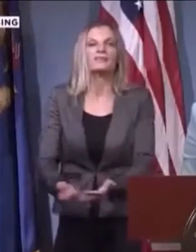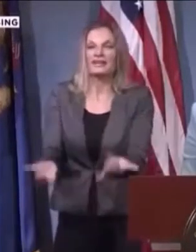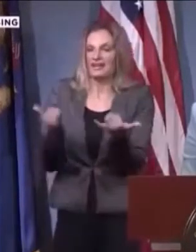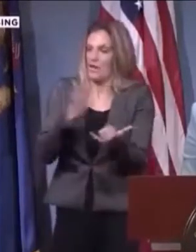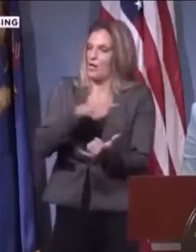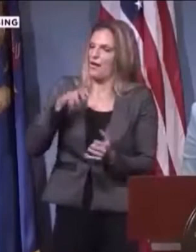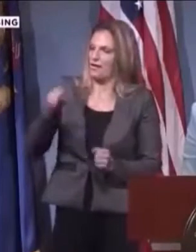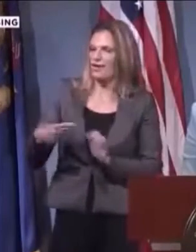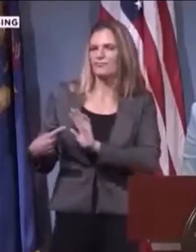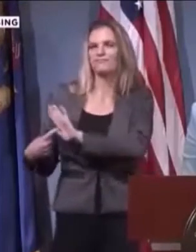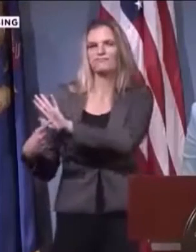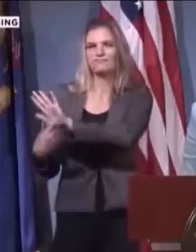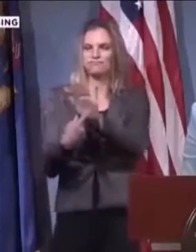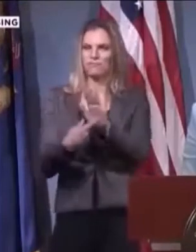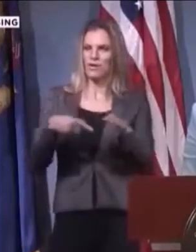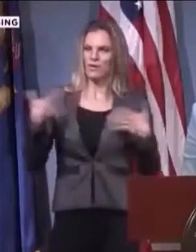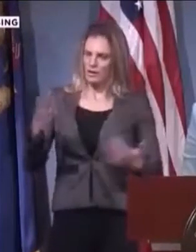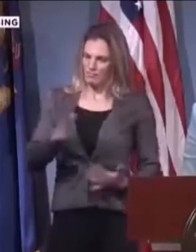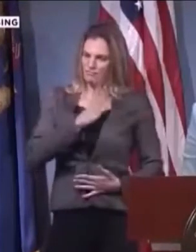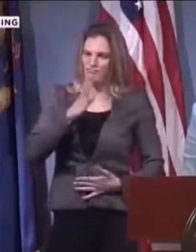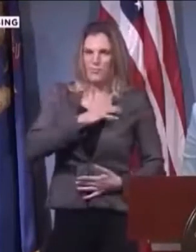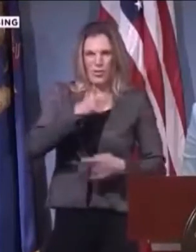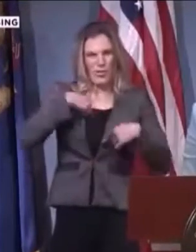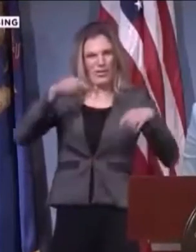and I'm going to continue to call her an idiot.